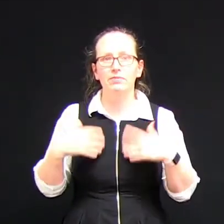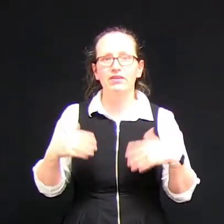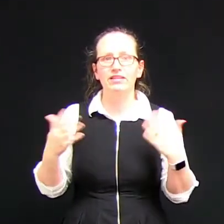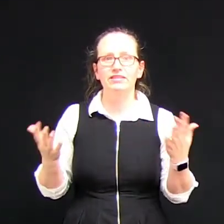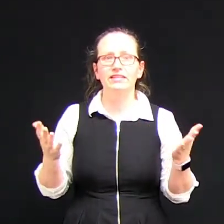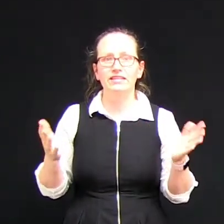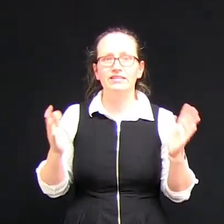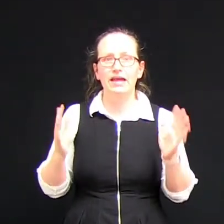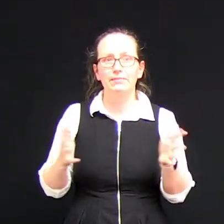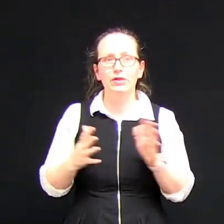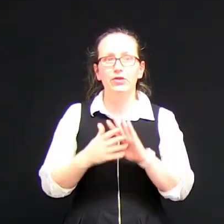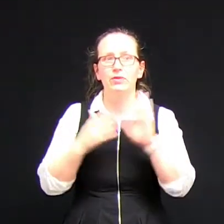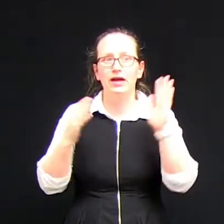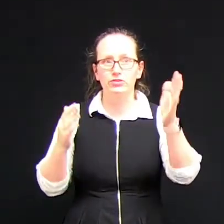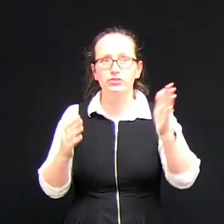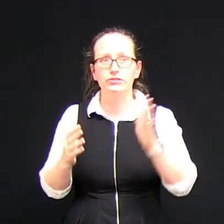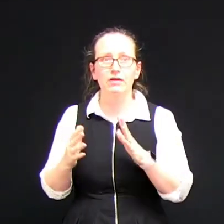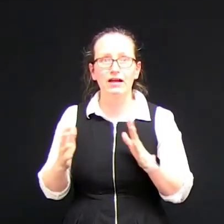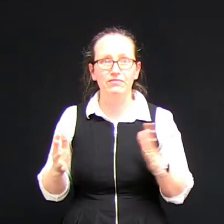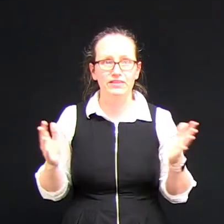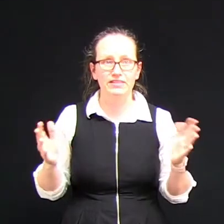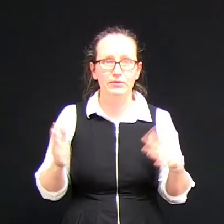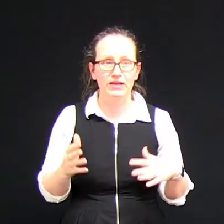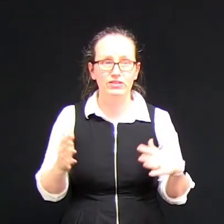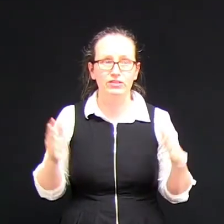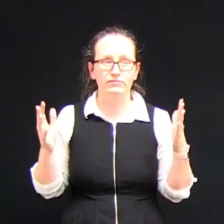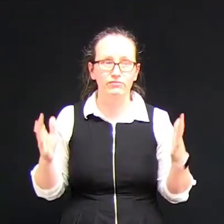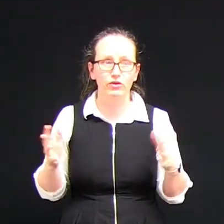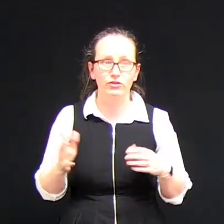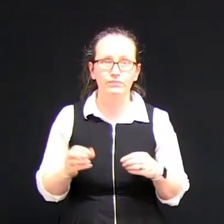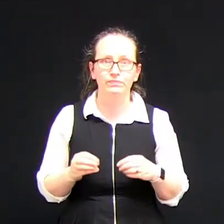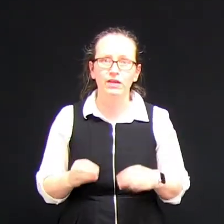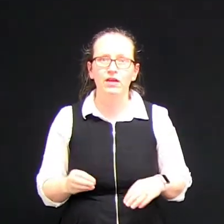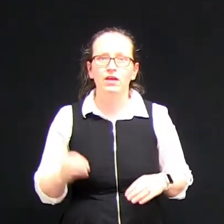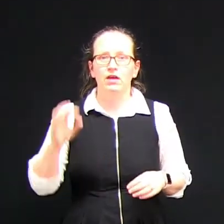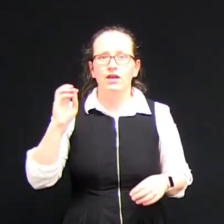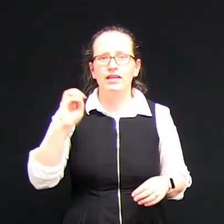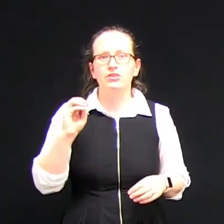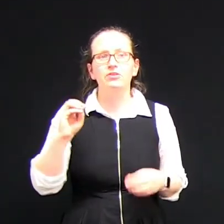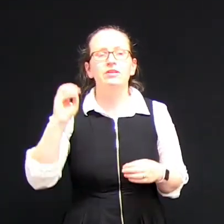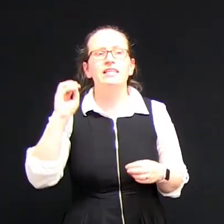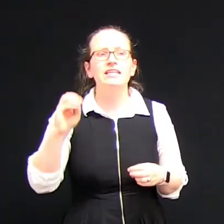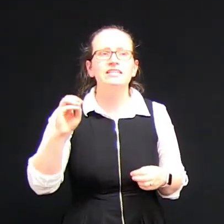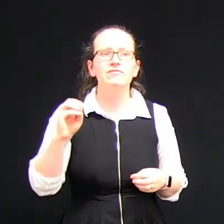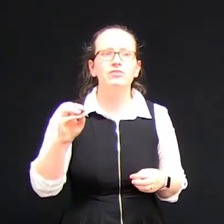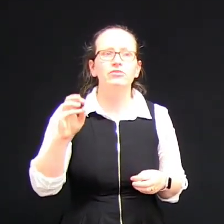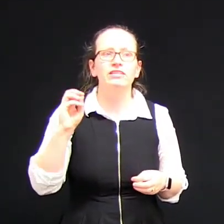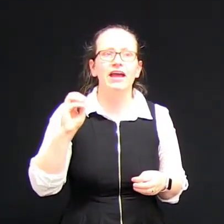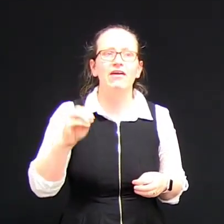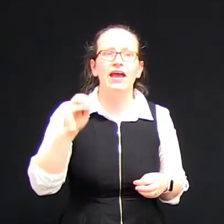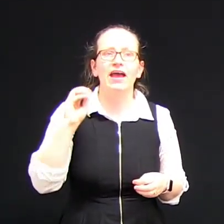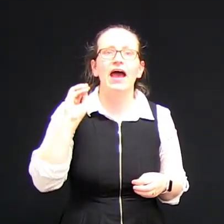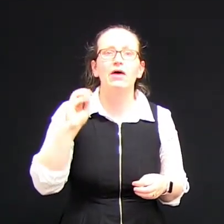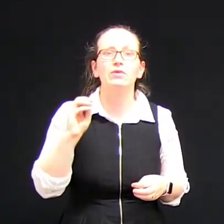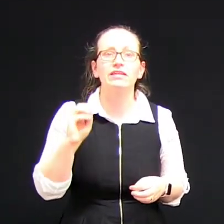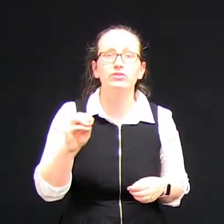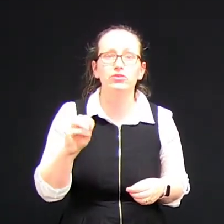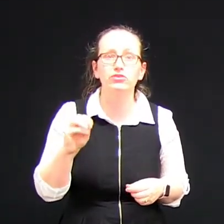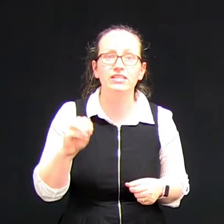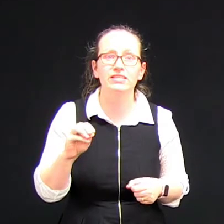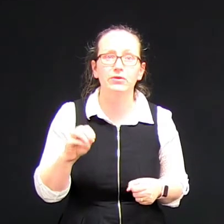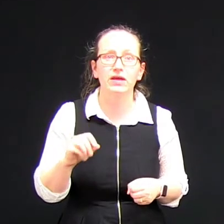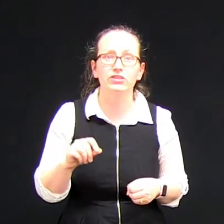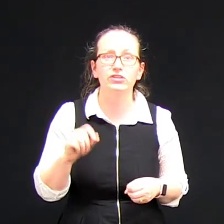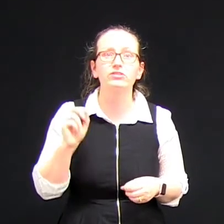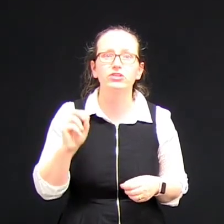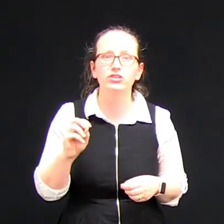I've provided a link down below where I do derive this equation for you. Okay so let's have a look now at how we can